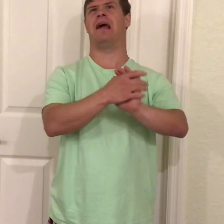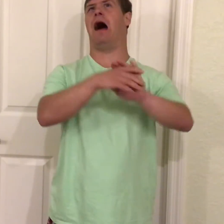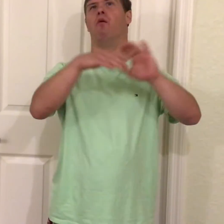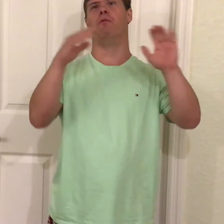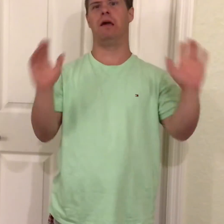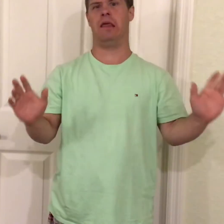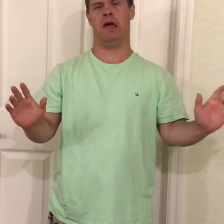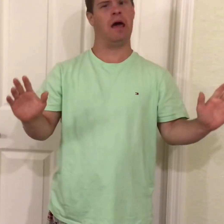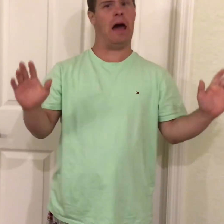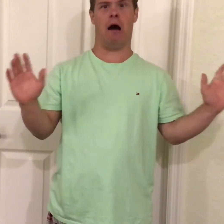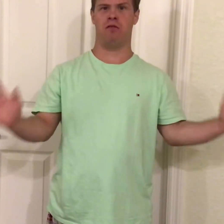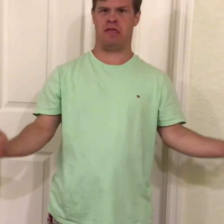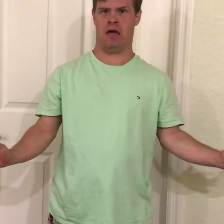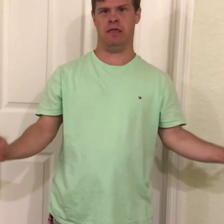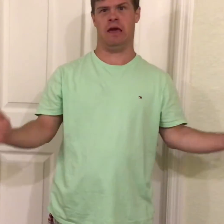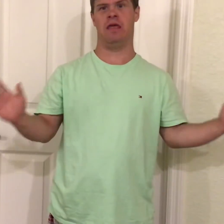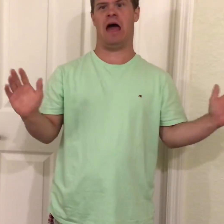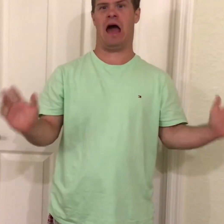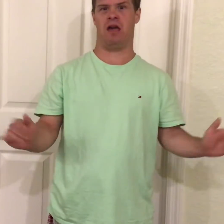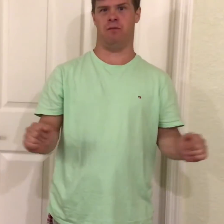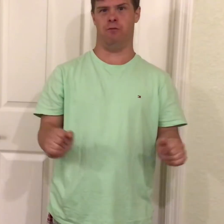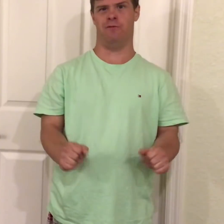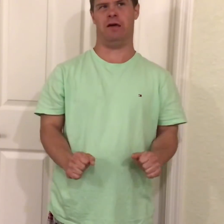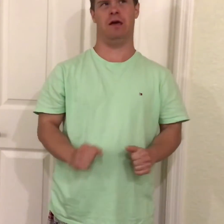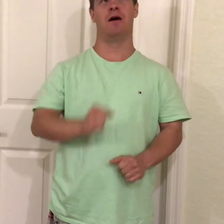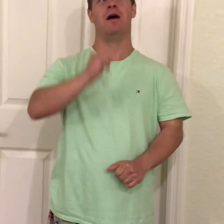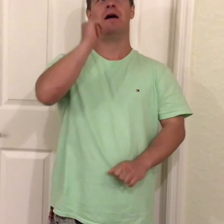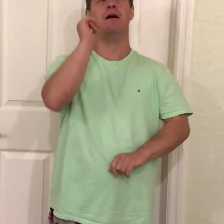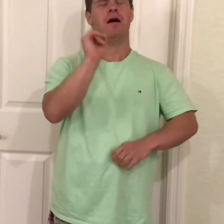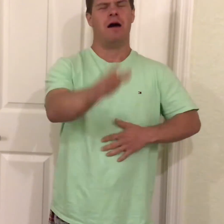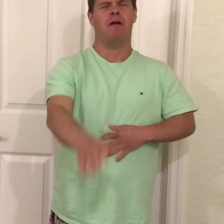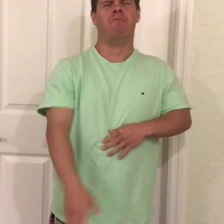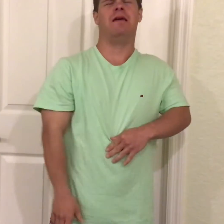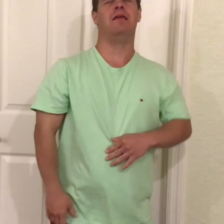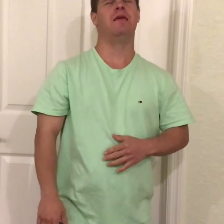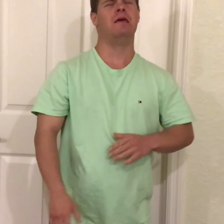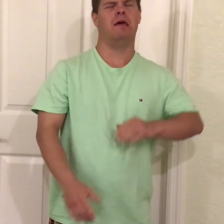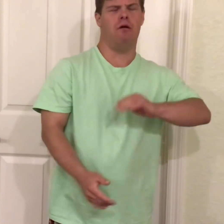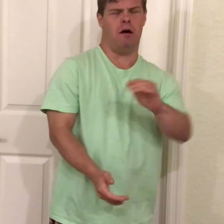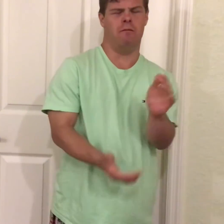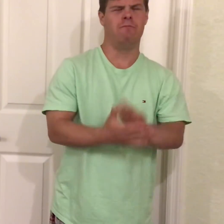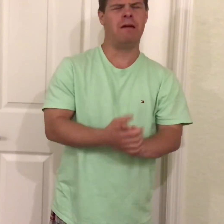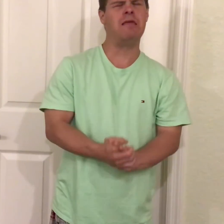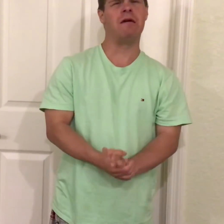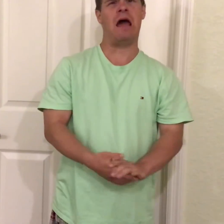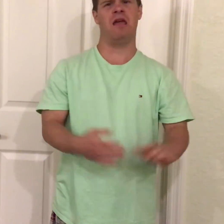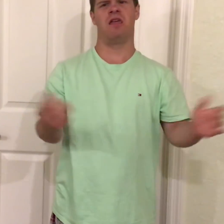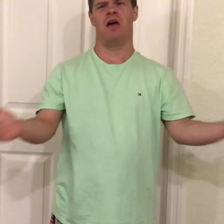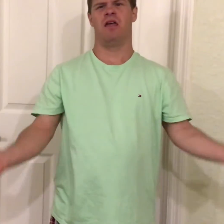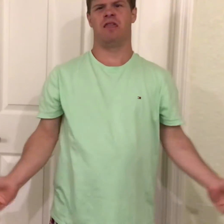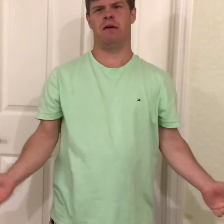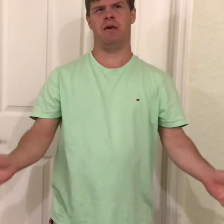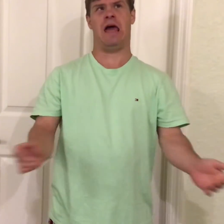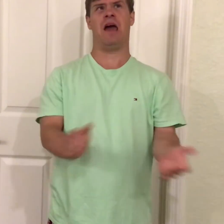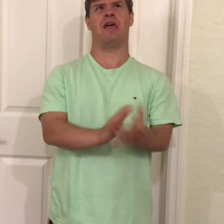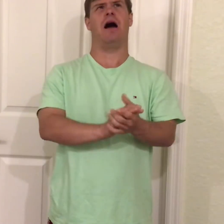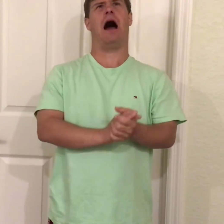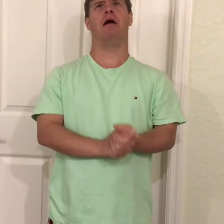a really outstanding action movie. When you guys see me next I